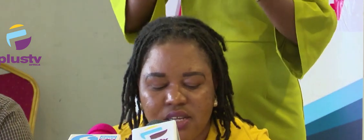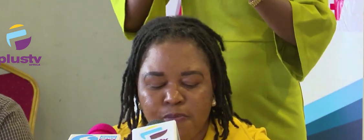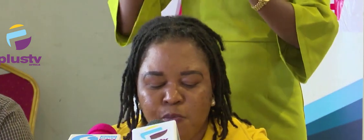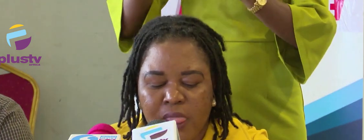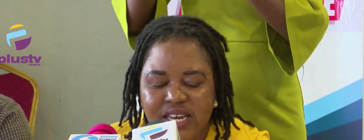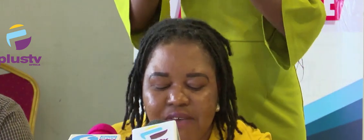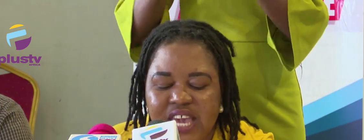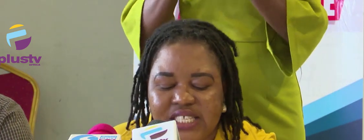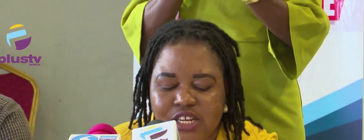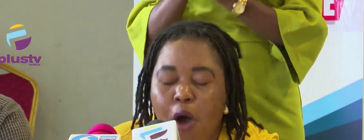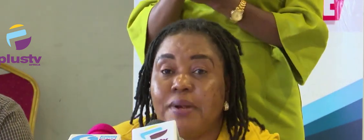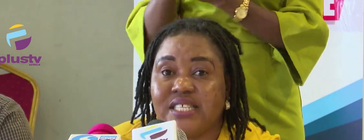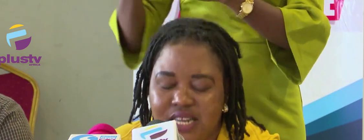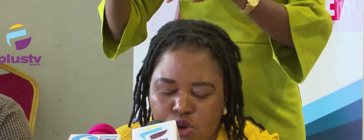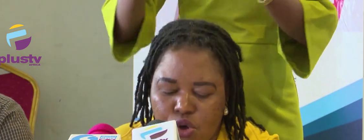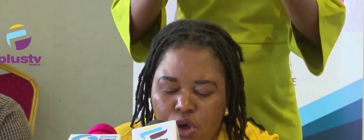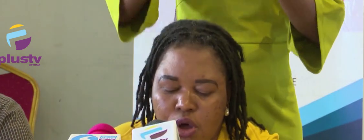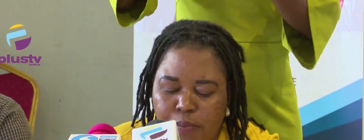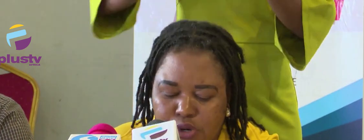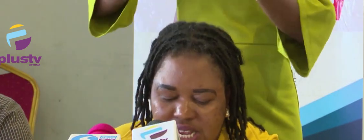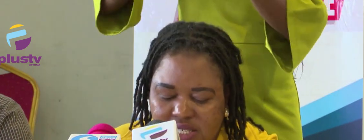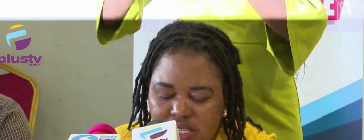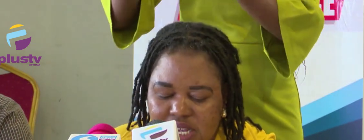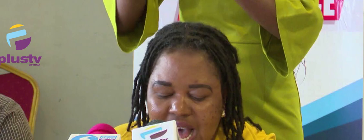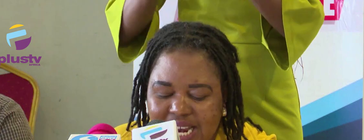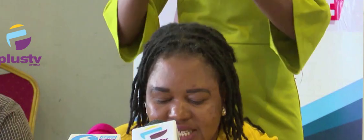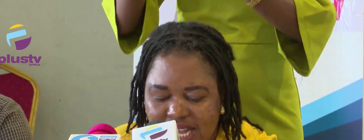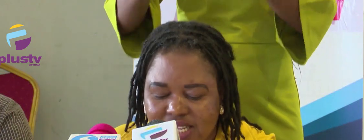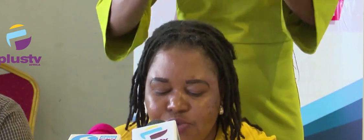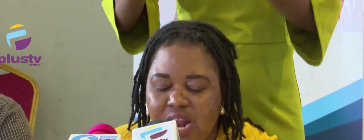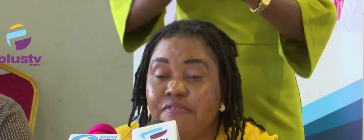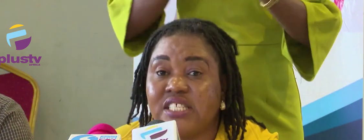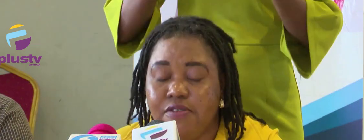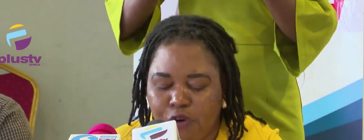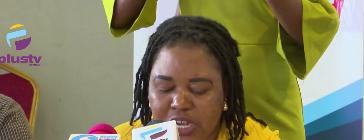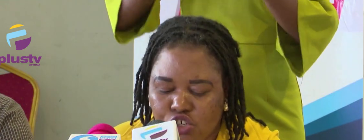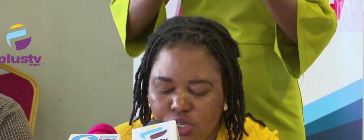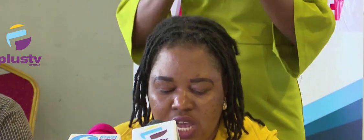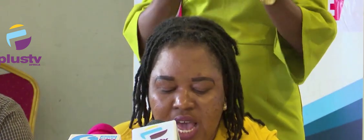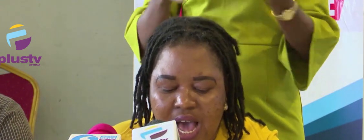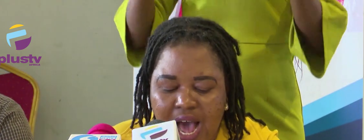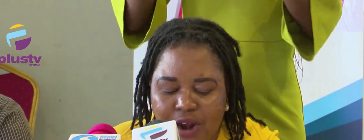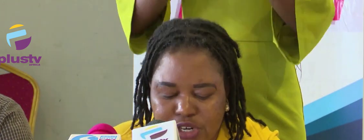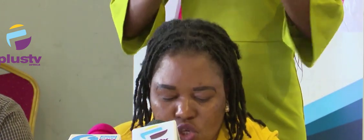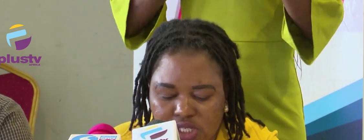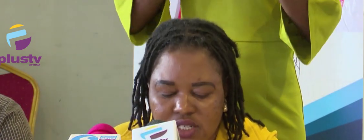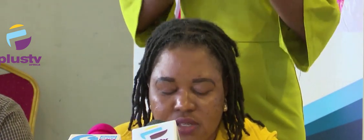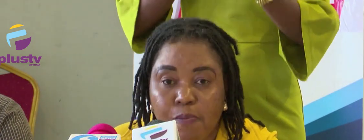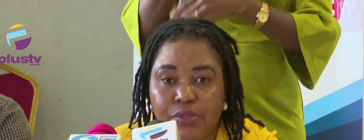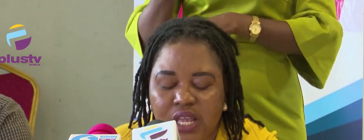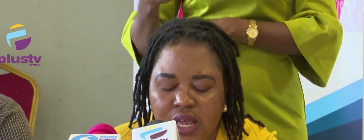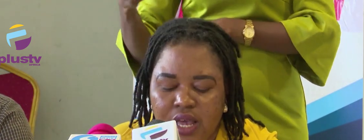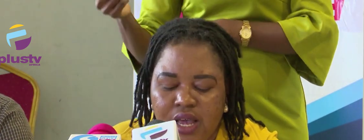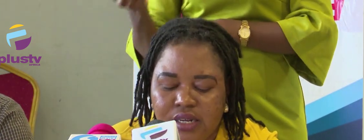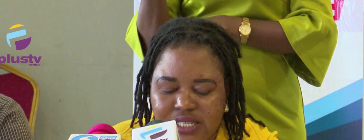rights, navigating complex legal processes, and accessing relevant information and resources.